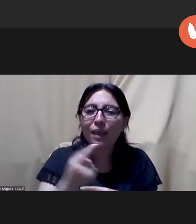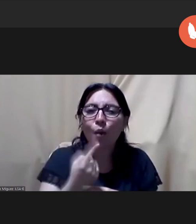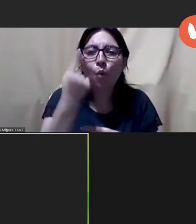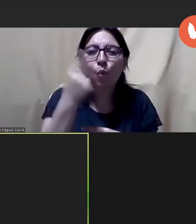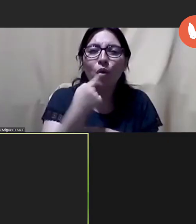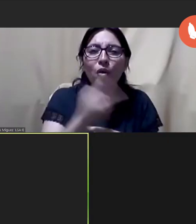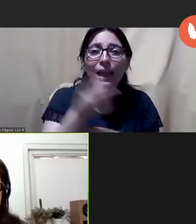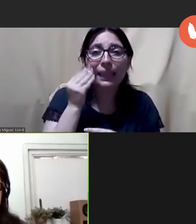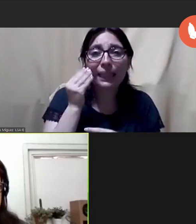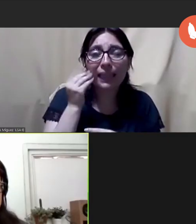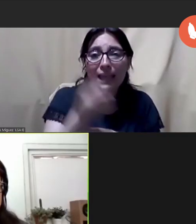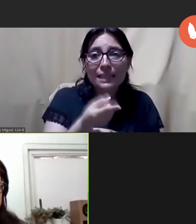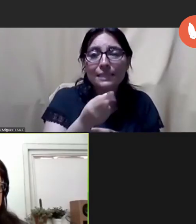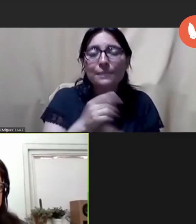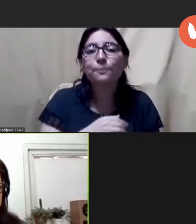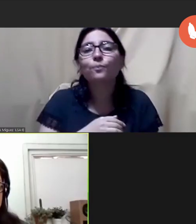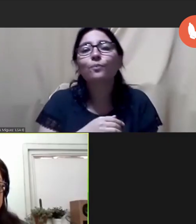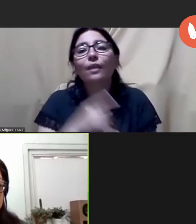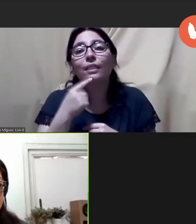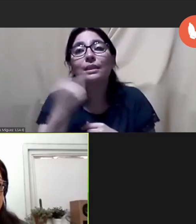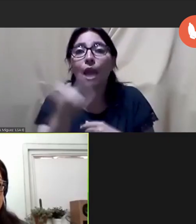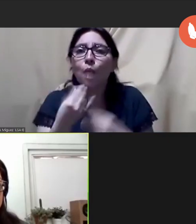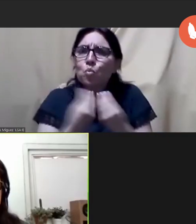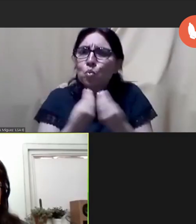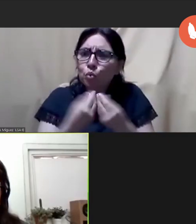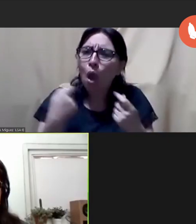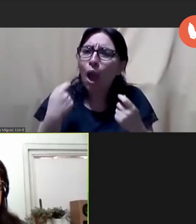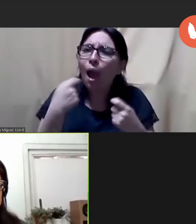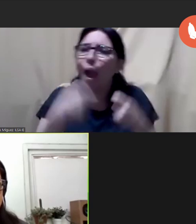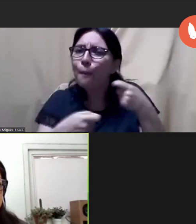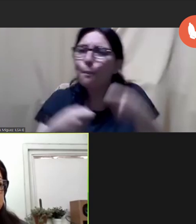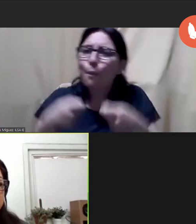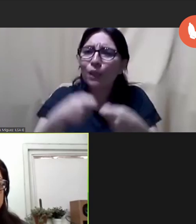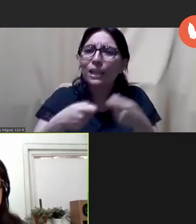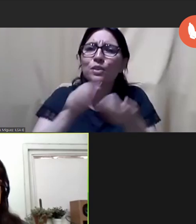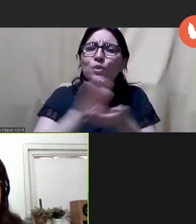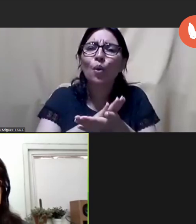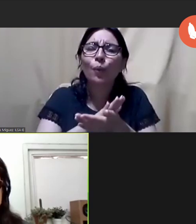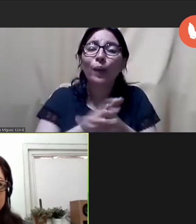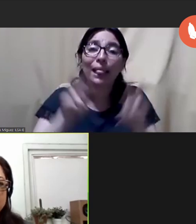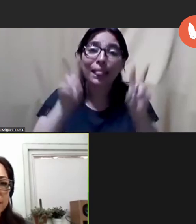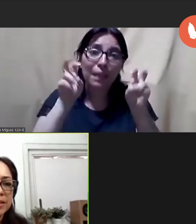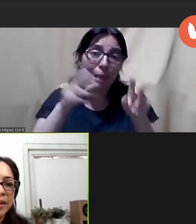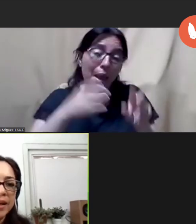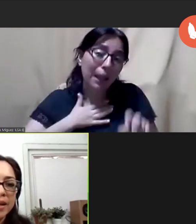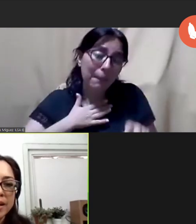there's a comment in English too and there are many contributions around